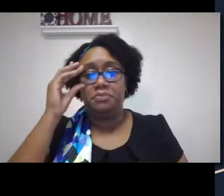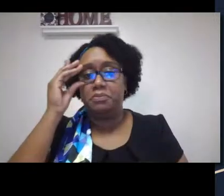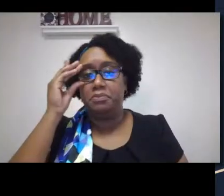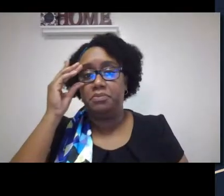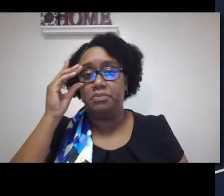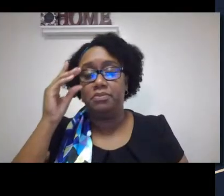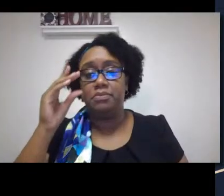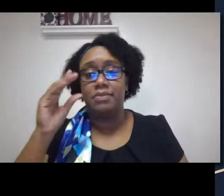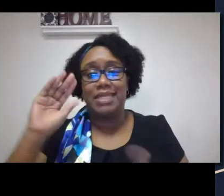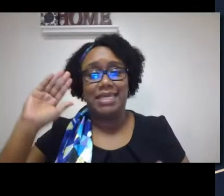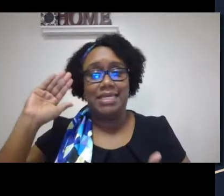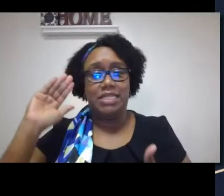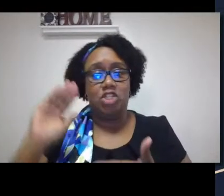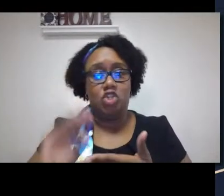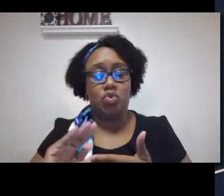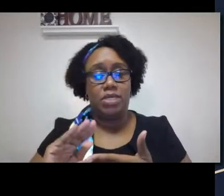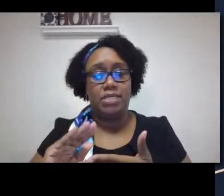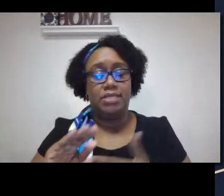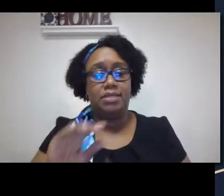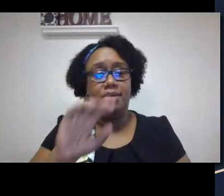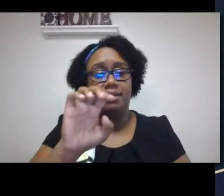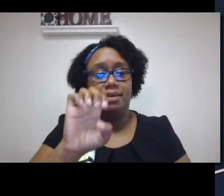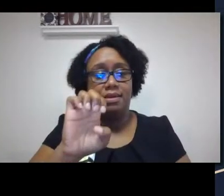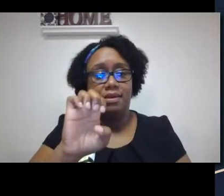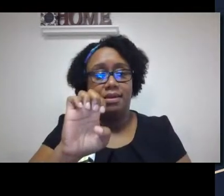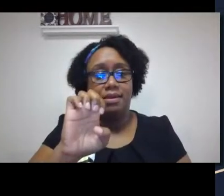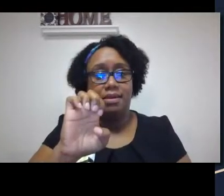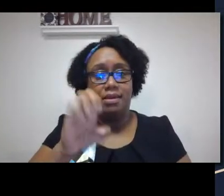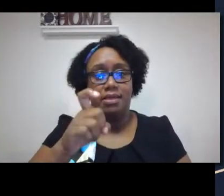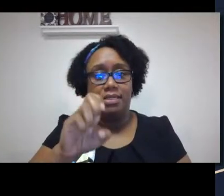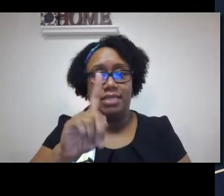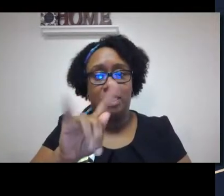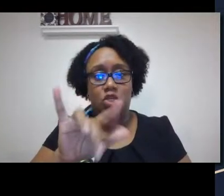performed in relation to these two topics that are on the slide.